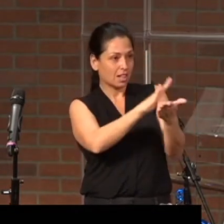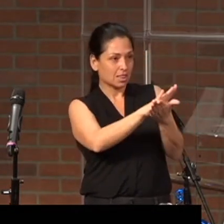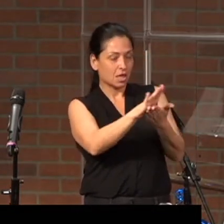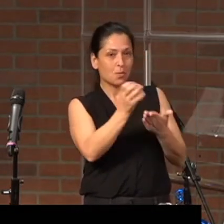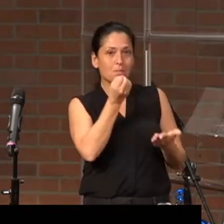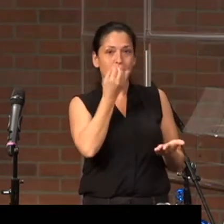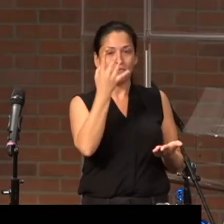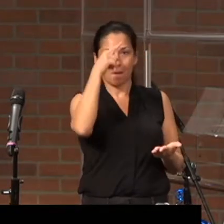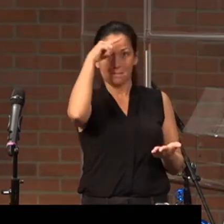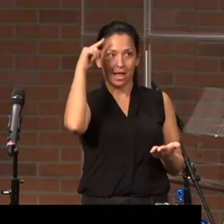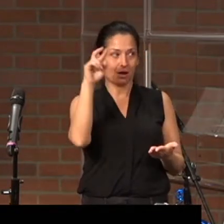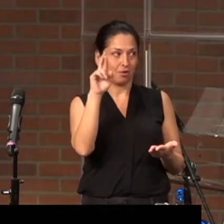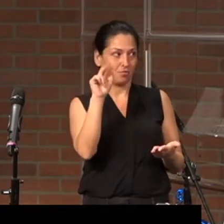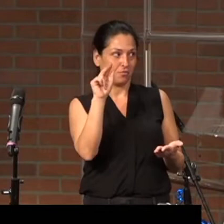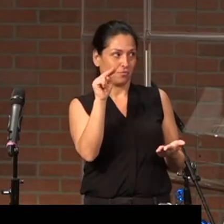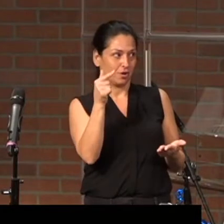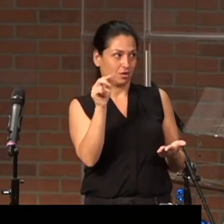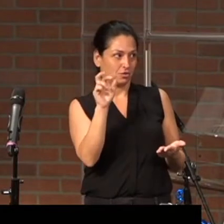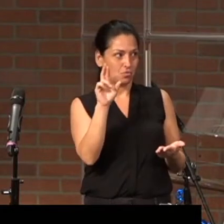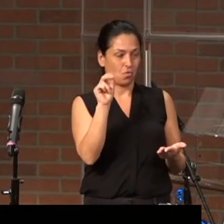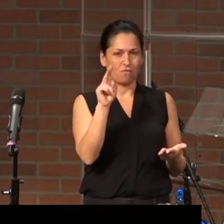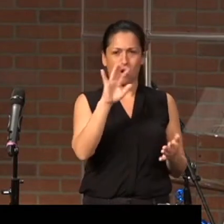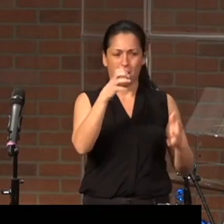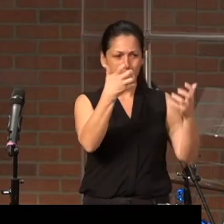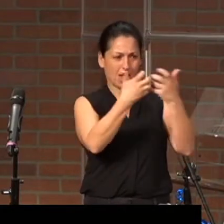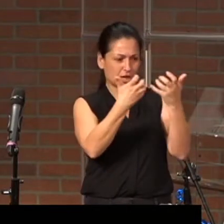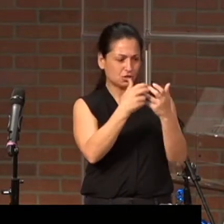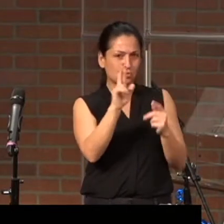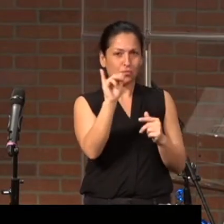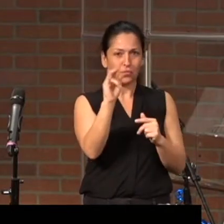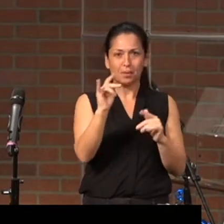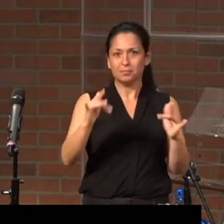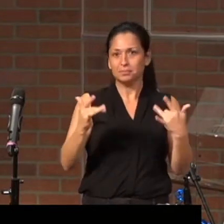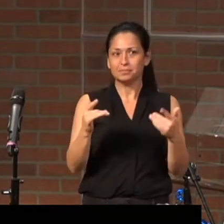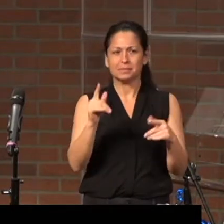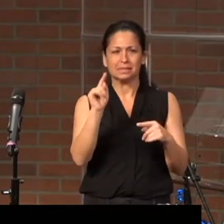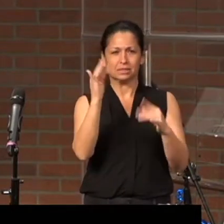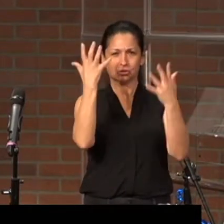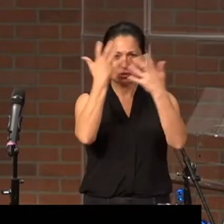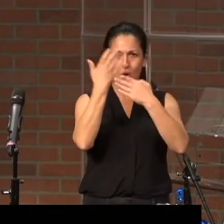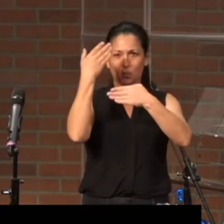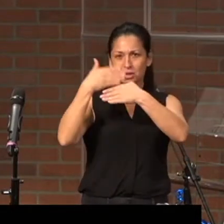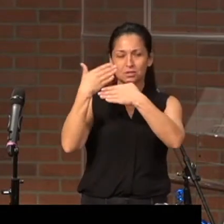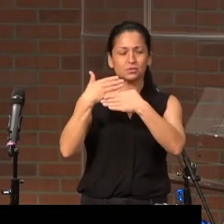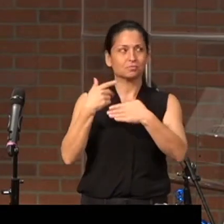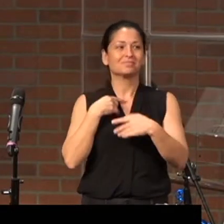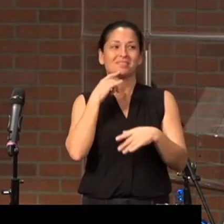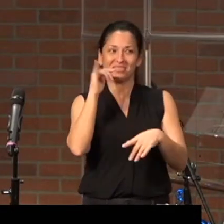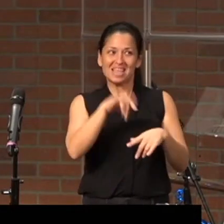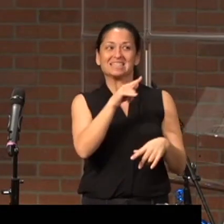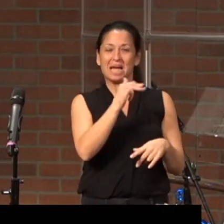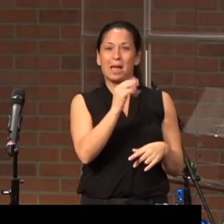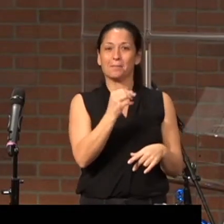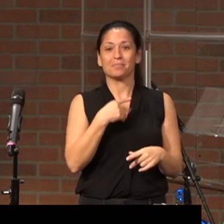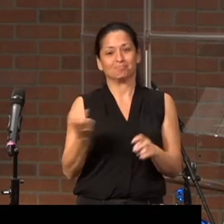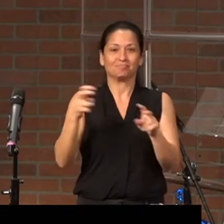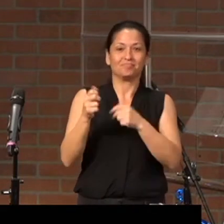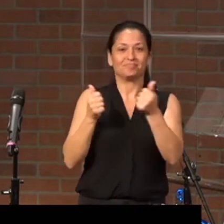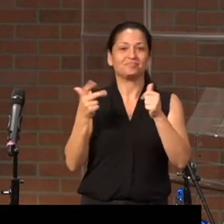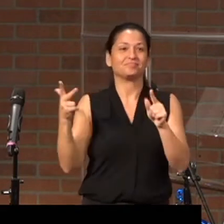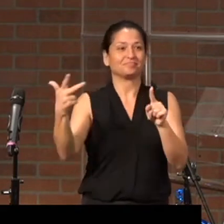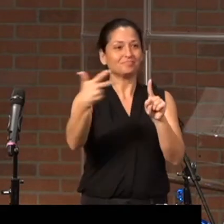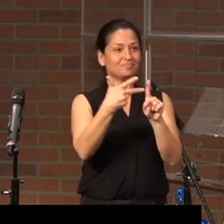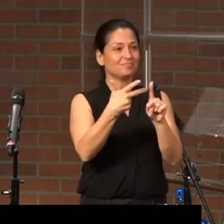Range Rover. Matching rims, matching paint, all black. Tinted out. I'm like, this is him. Jump in a golf cart, drive up,